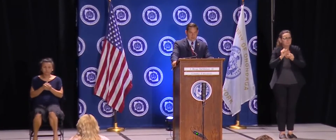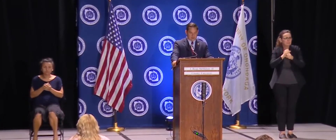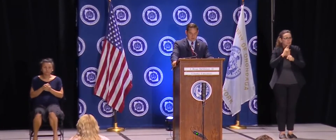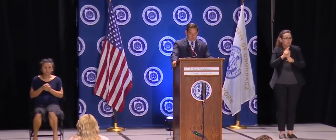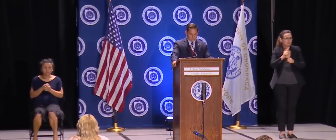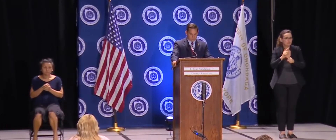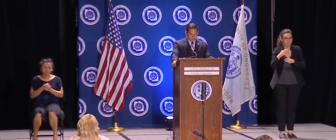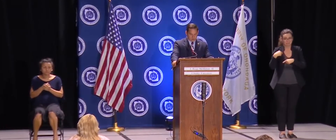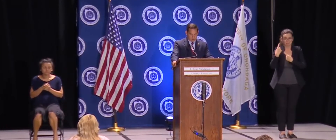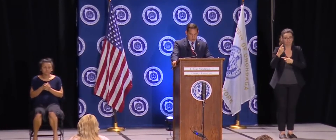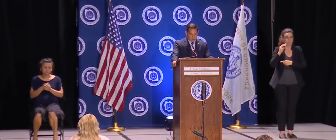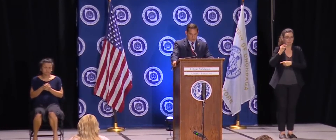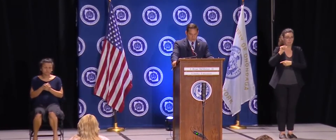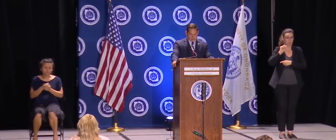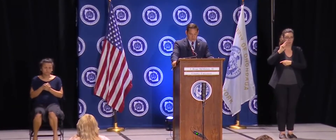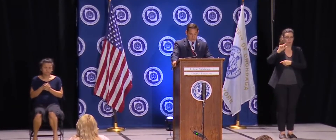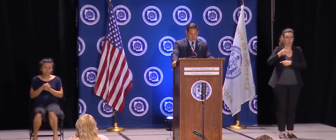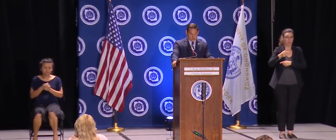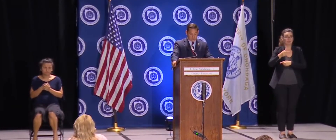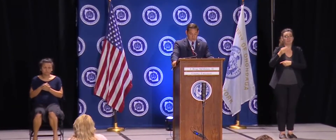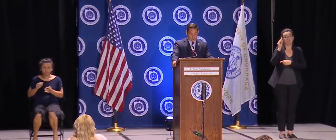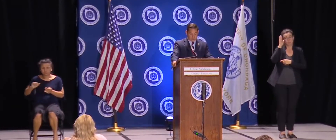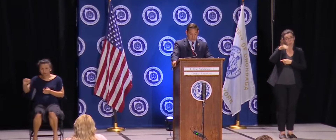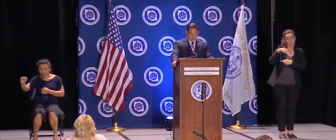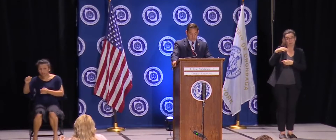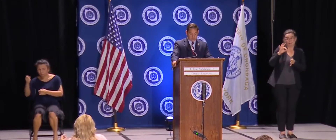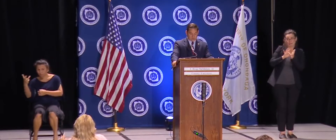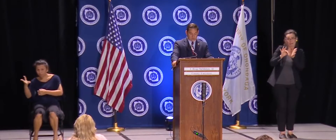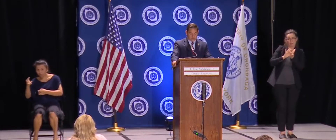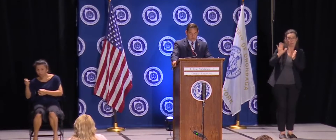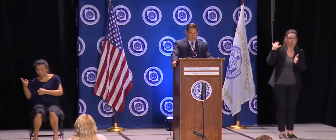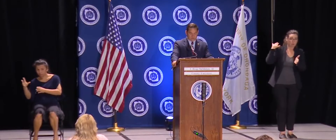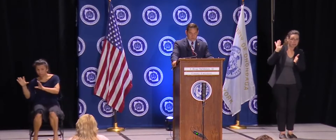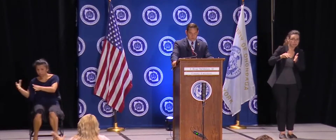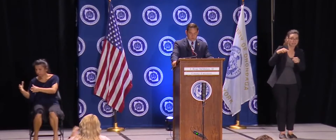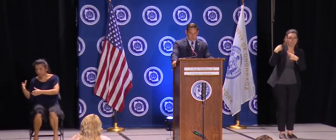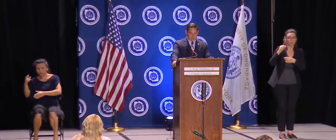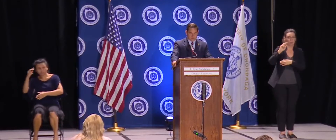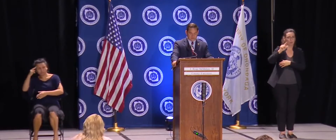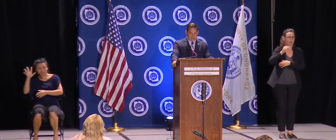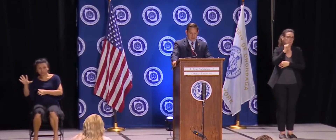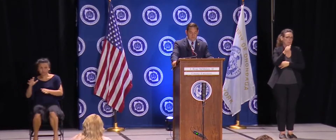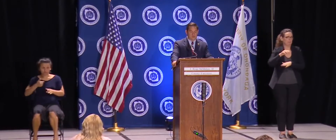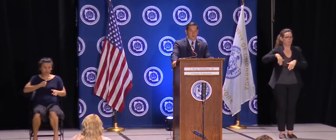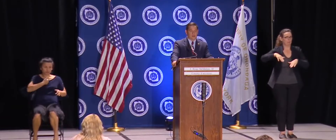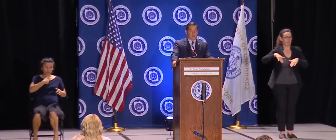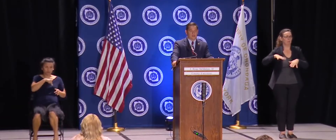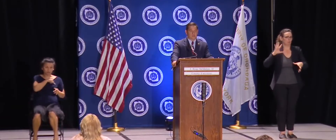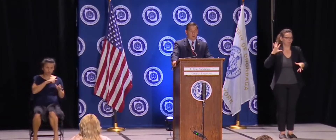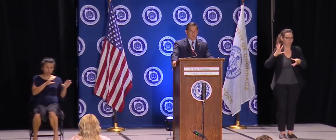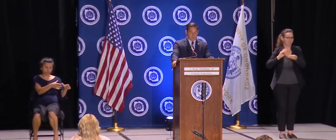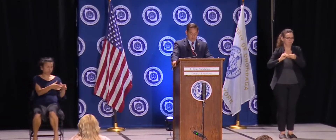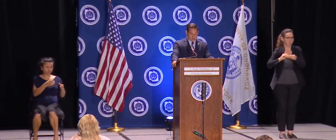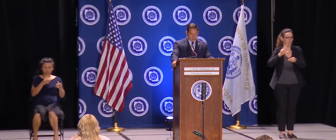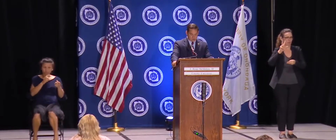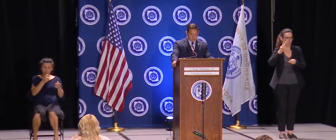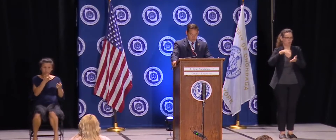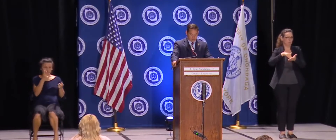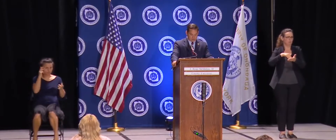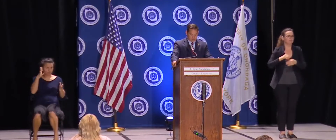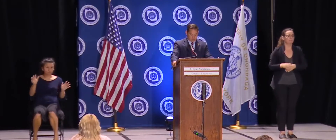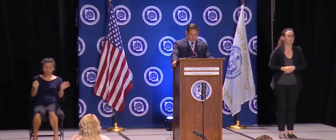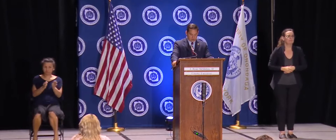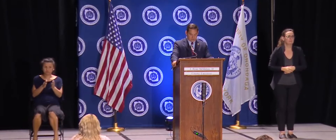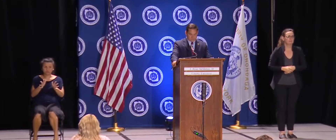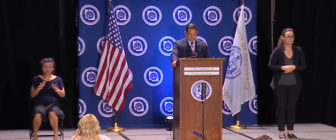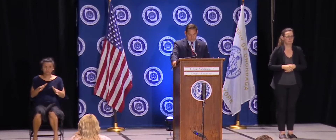not in that count. We've also tested 3,225 local school district staff as part of our back-to-school